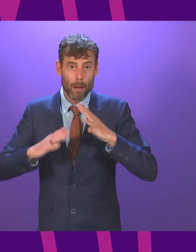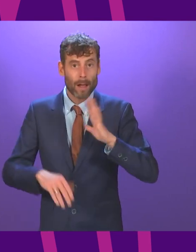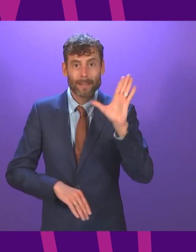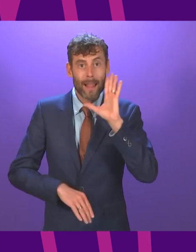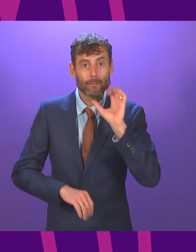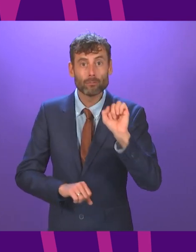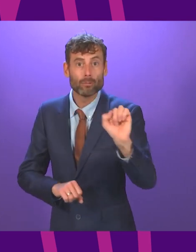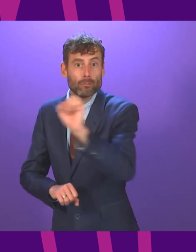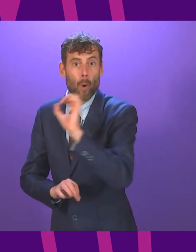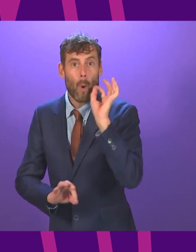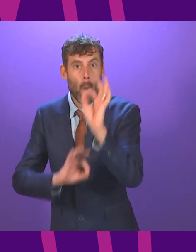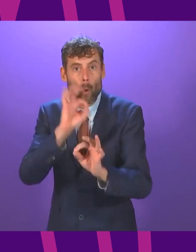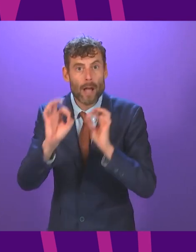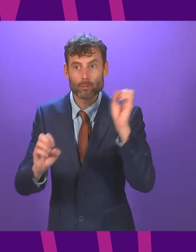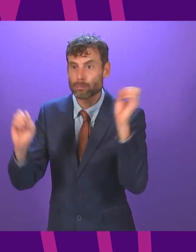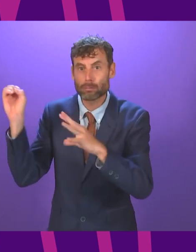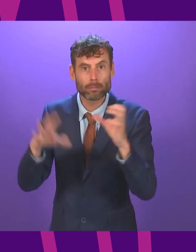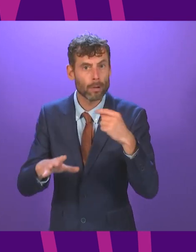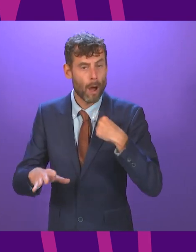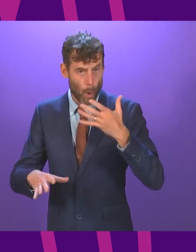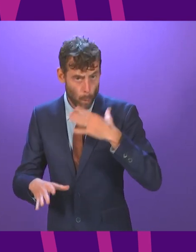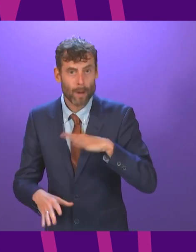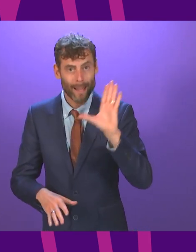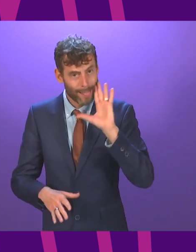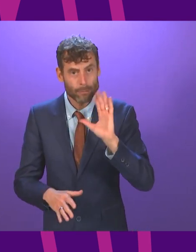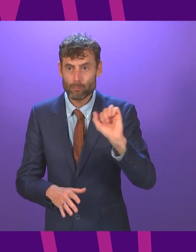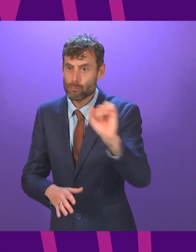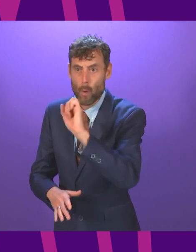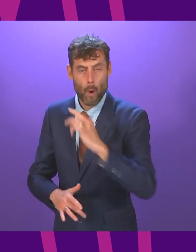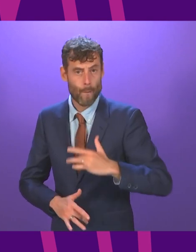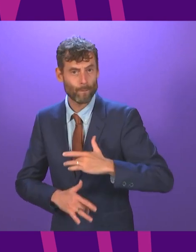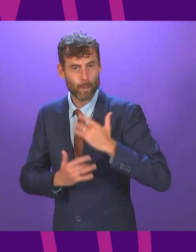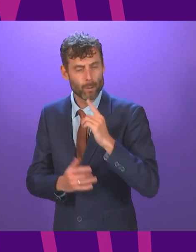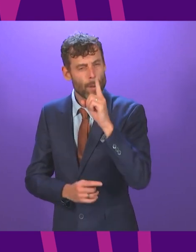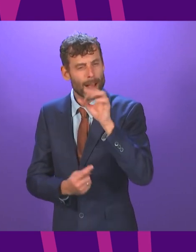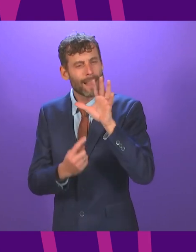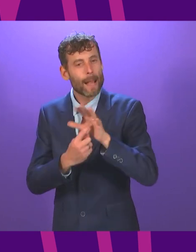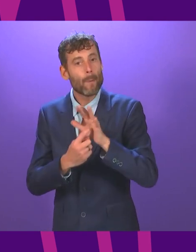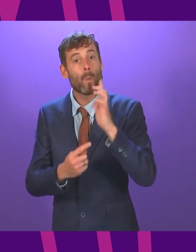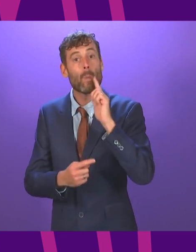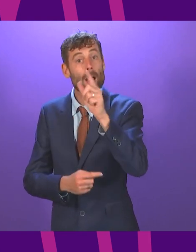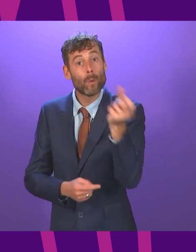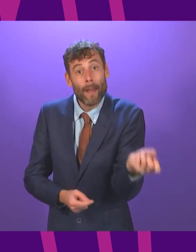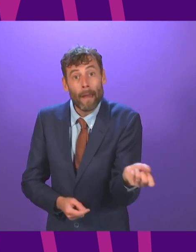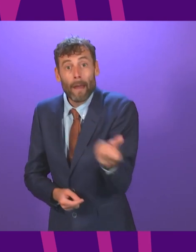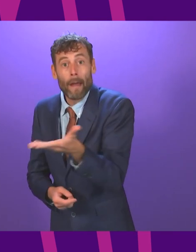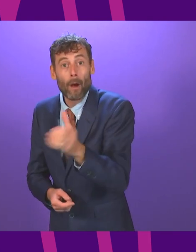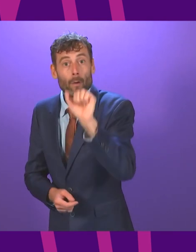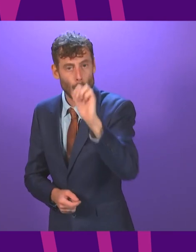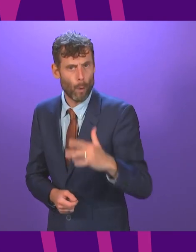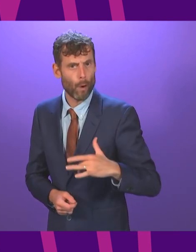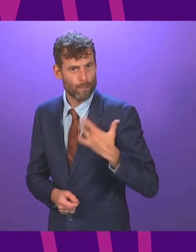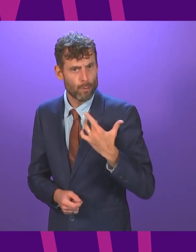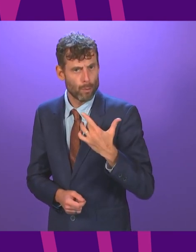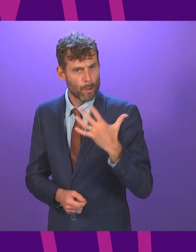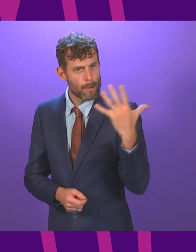the labour benches are prepared to work on that basis I certainly hope that they take up the invitation Marie McNair